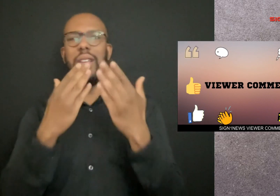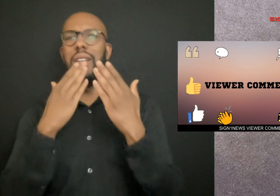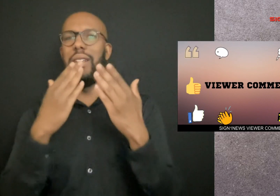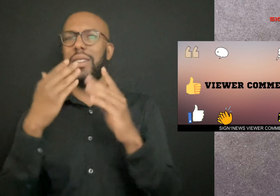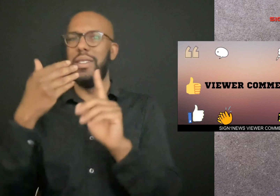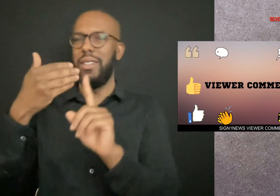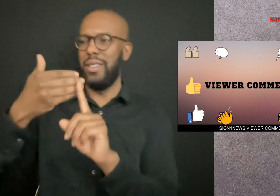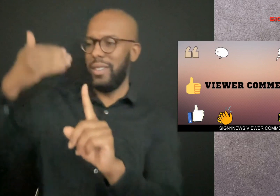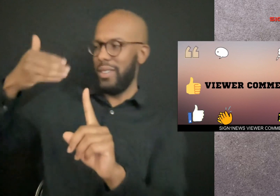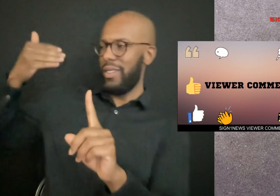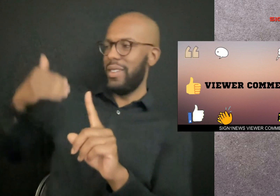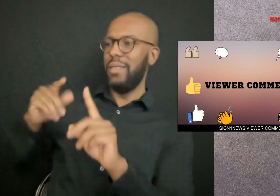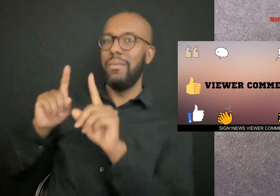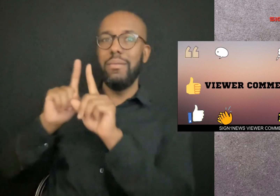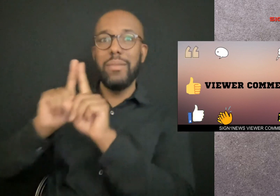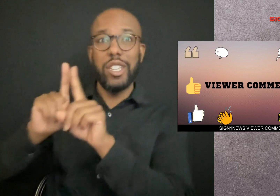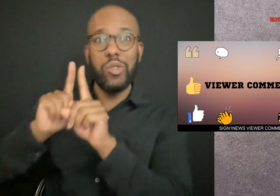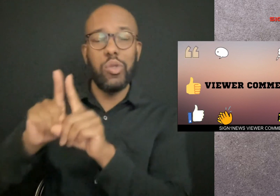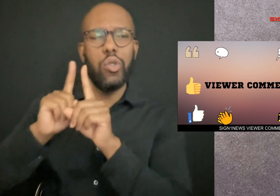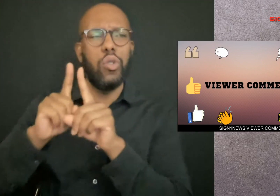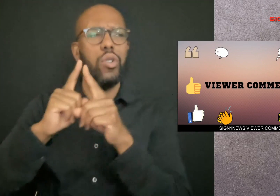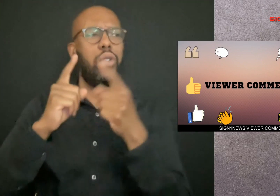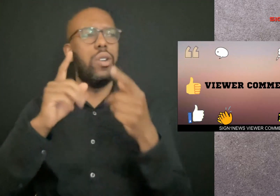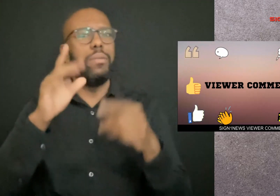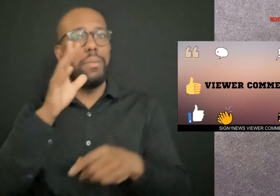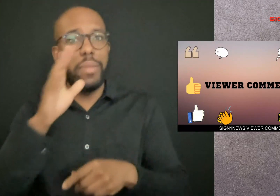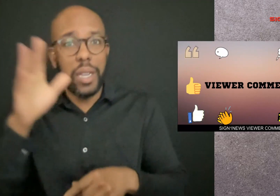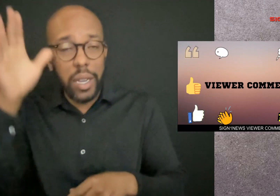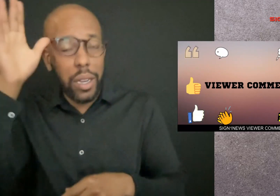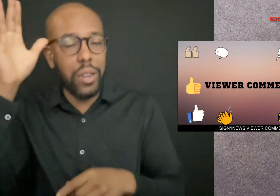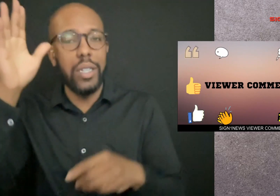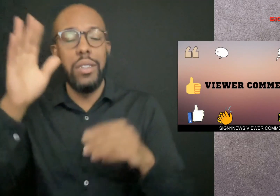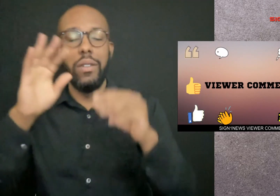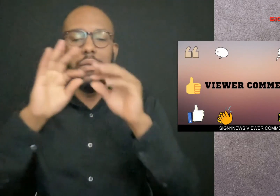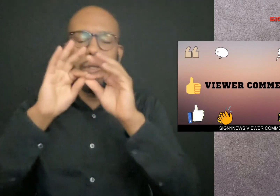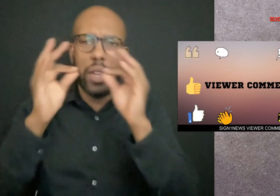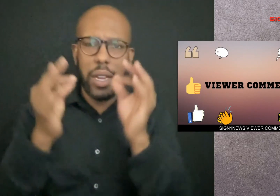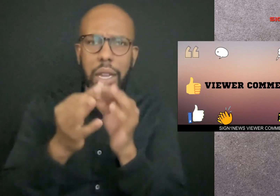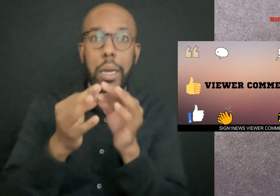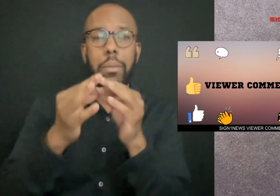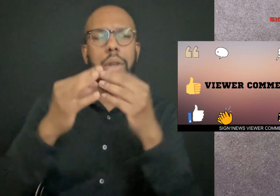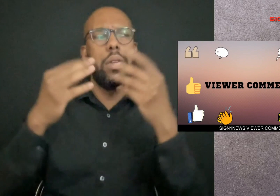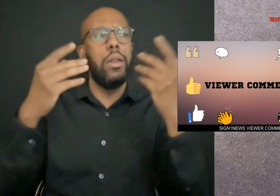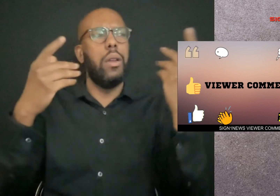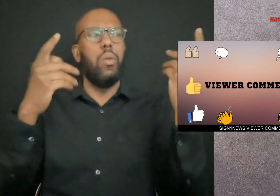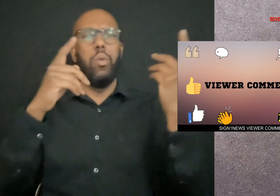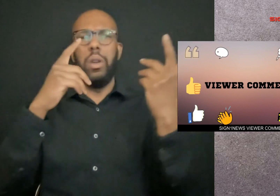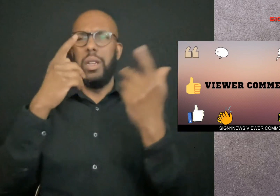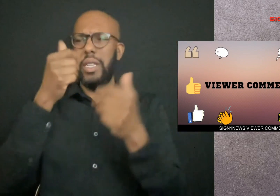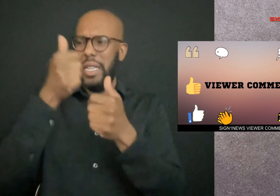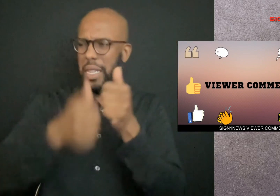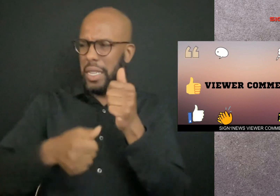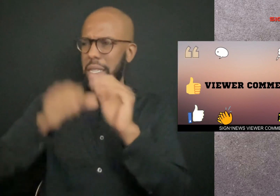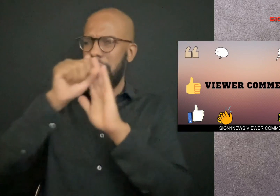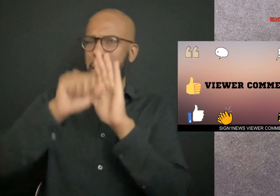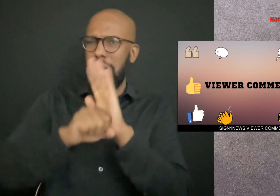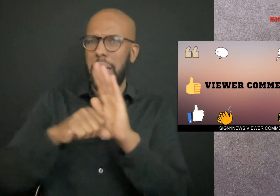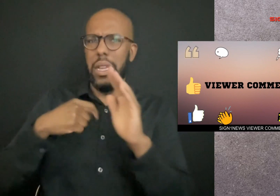I've got so many people to thank, like my mentors and my parents and my family. Every one of them in every stage of my